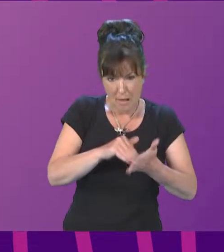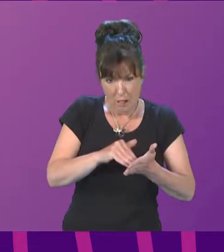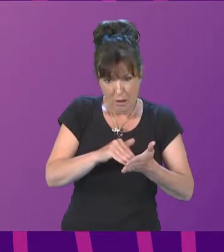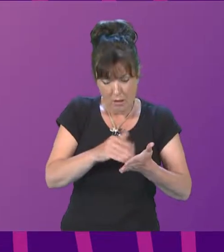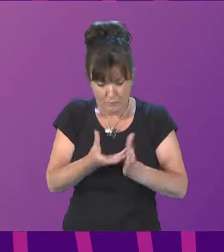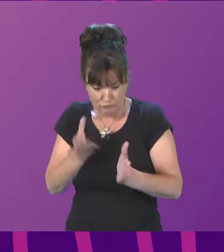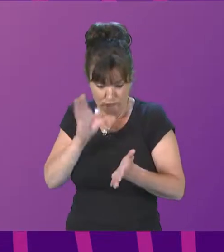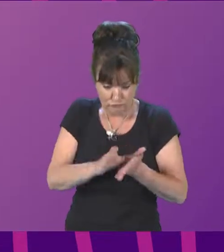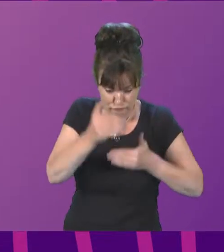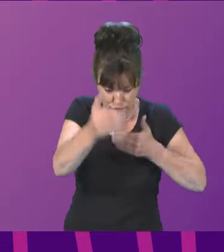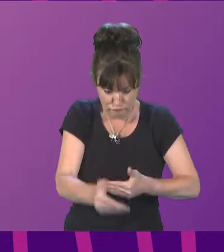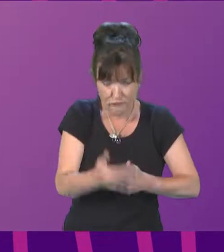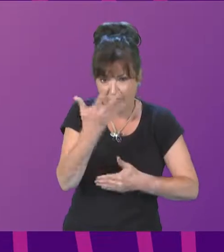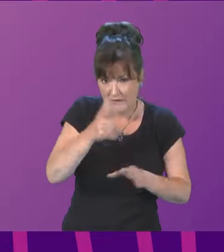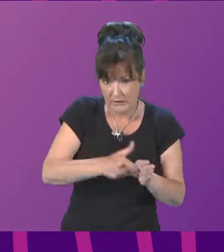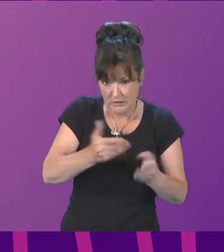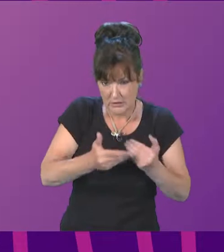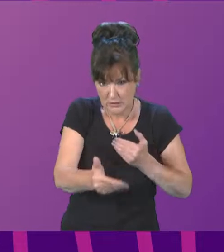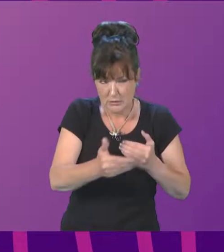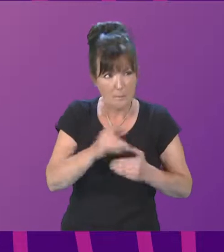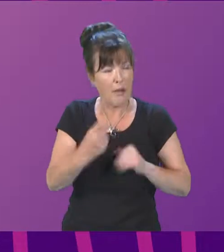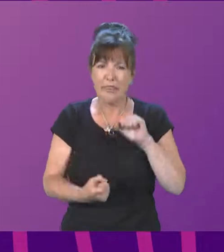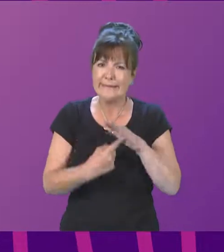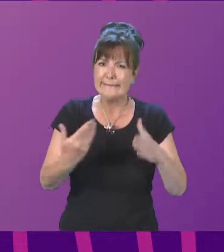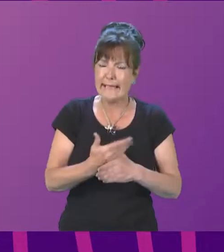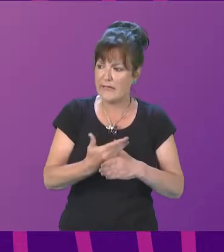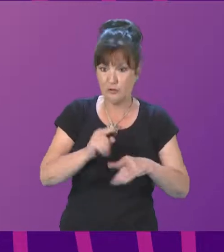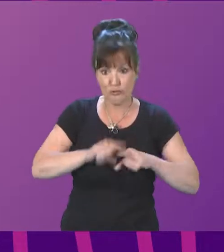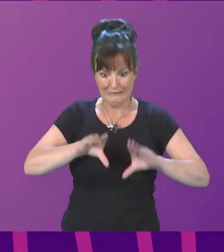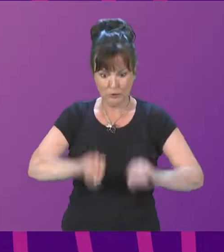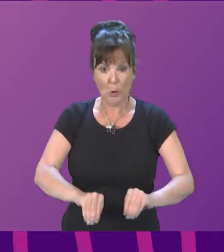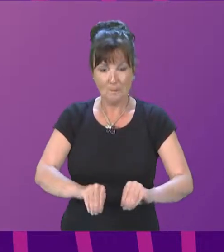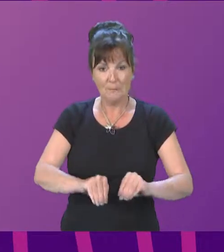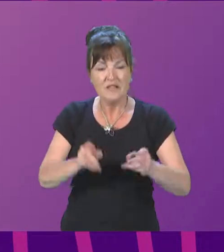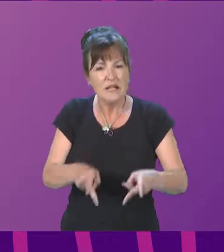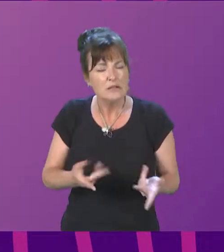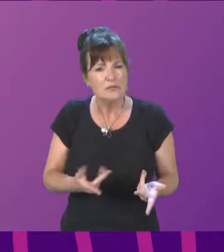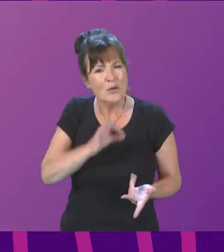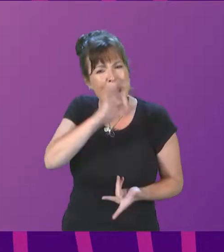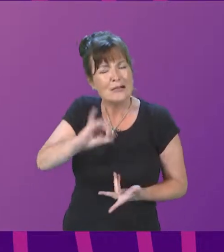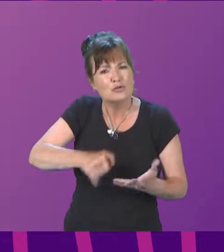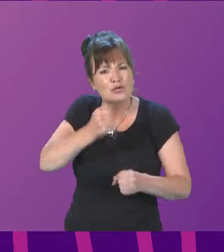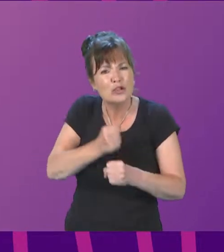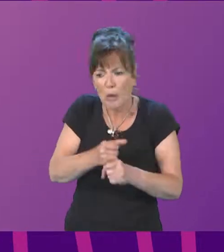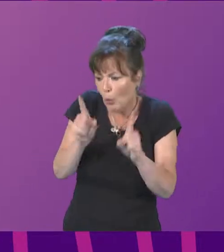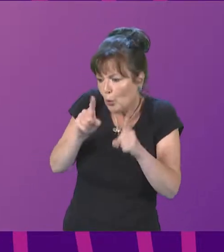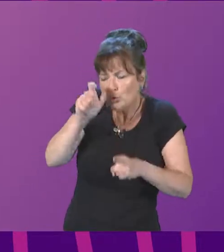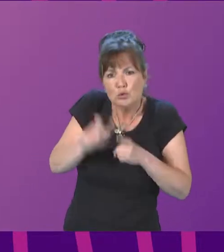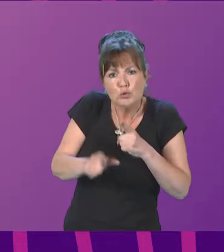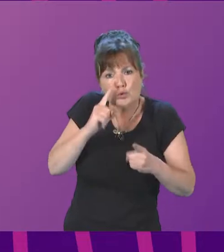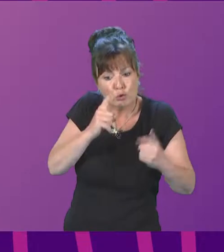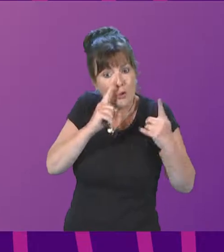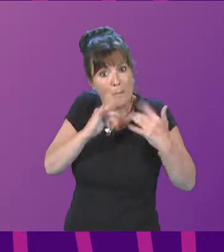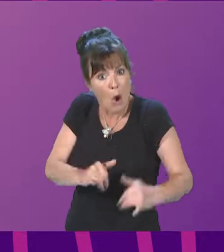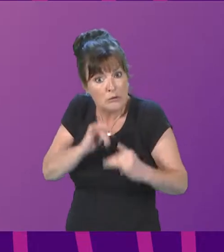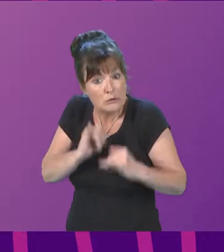years and we have had lots of announcements, but the key task here is to stop the deaths. So can I ask what the Scottish Government is doing to monitor the impact of